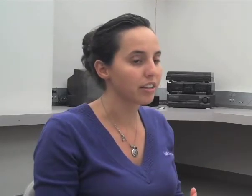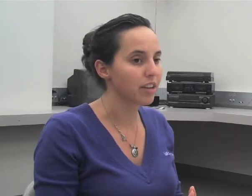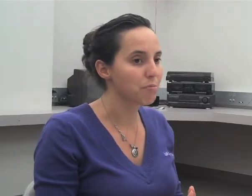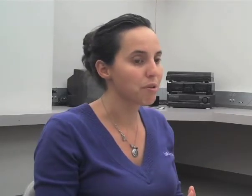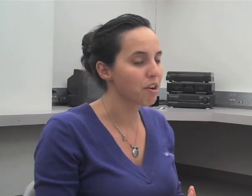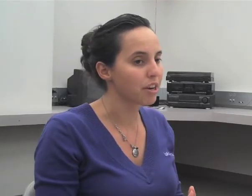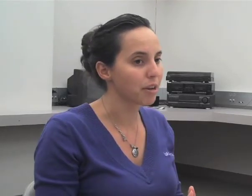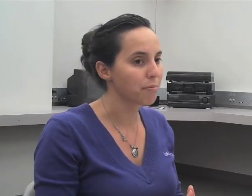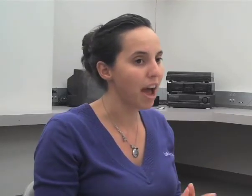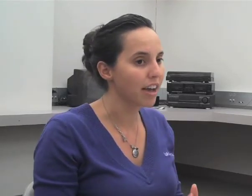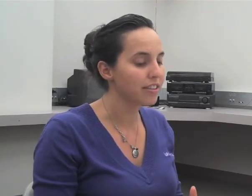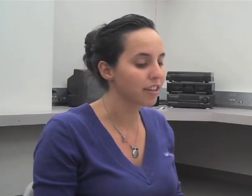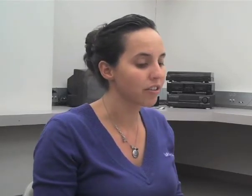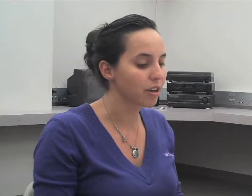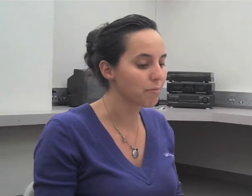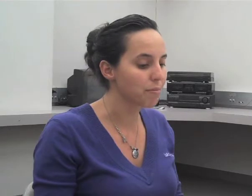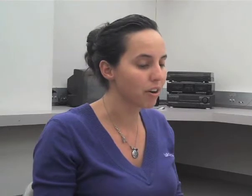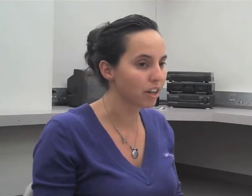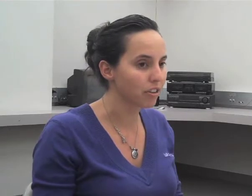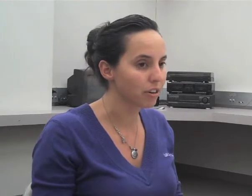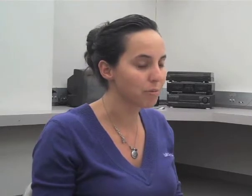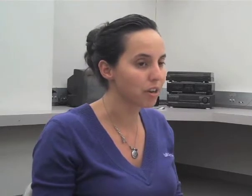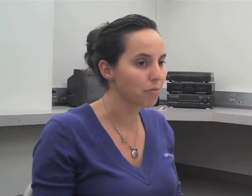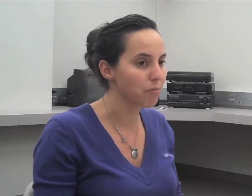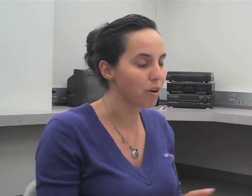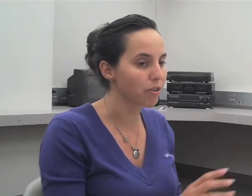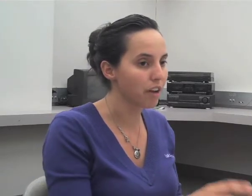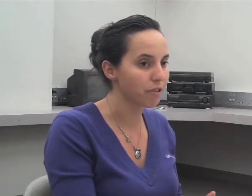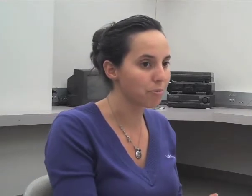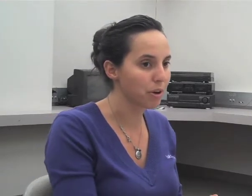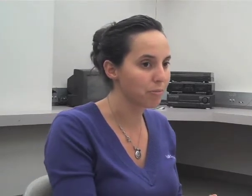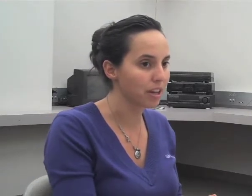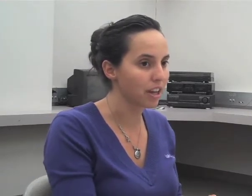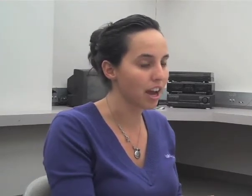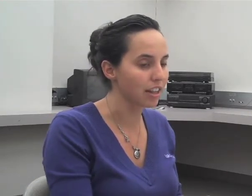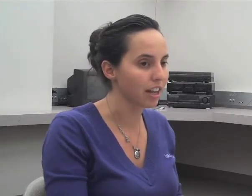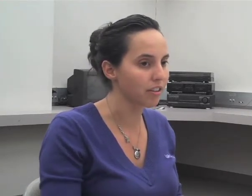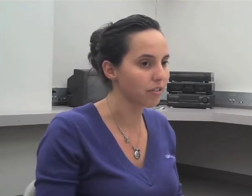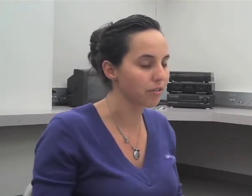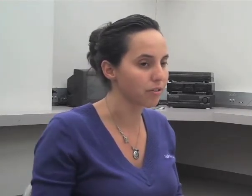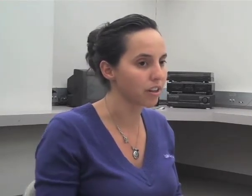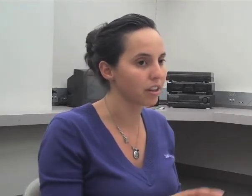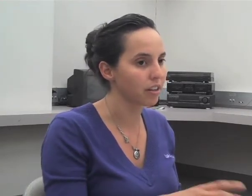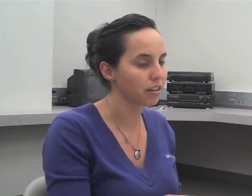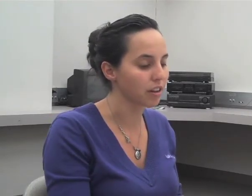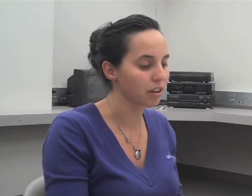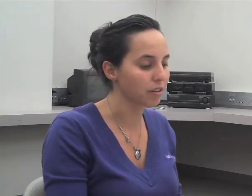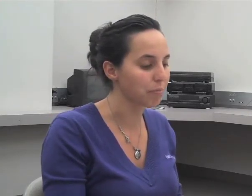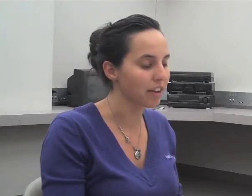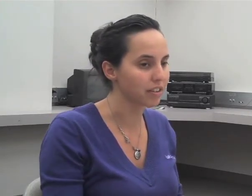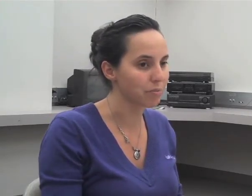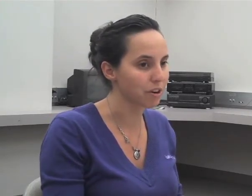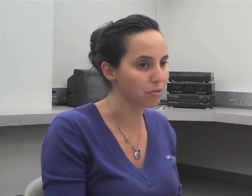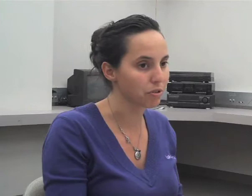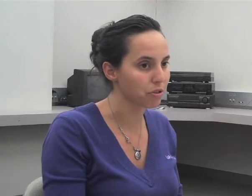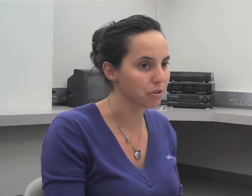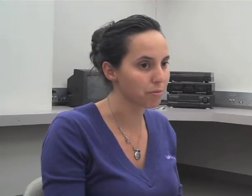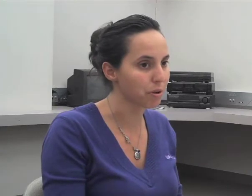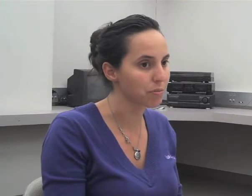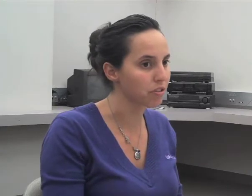temporary pass that you can park in 30 minutes while you have your appointment and then you, the pass expires once your appointment is